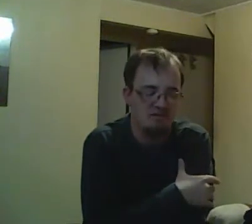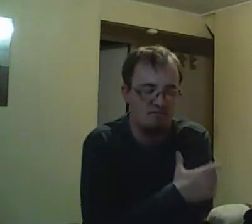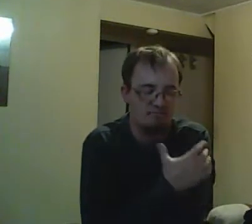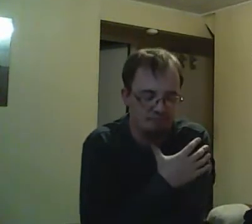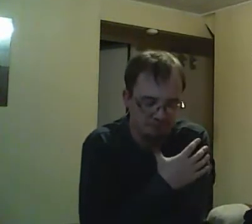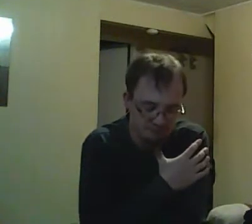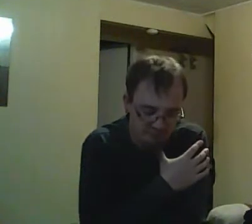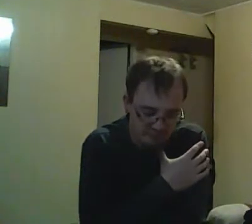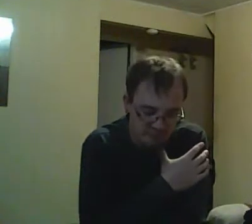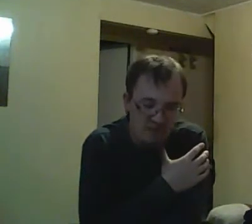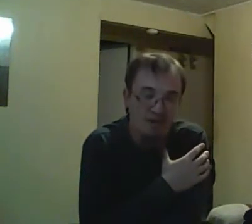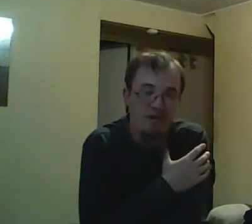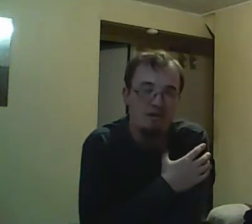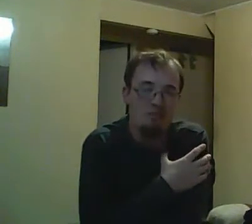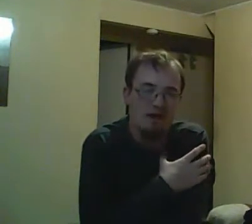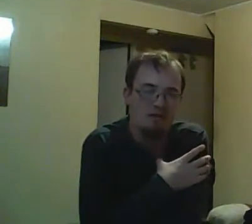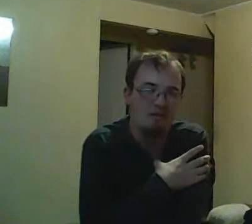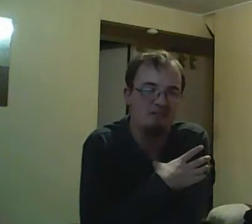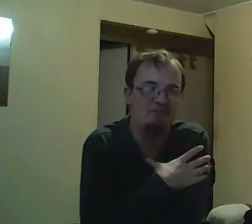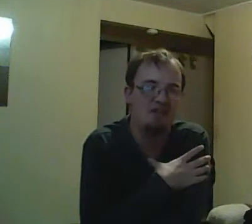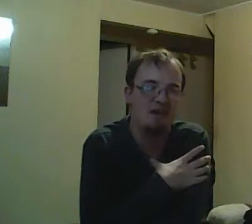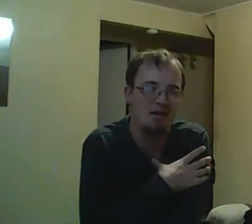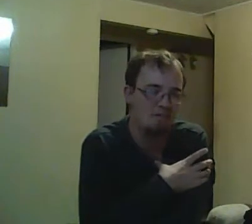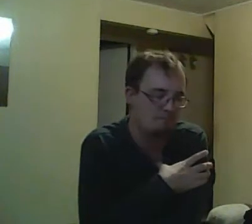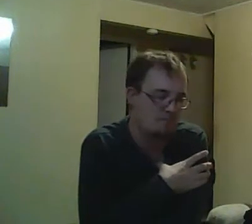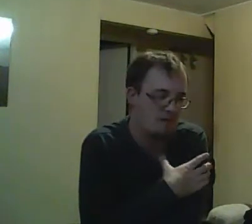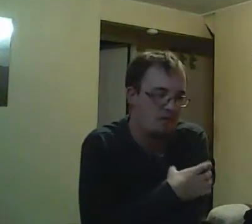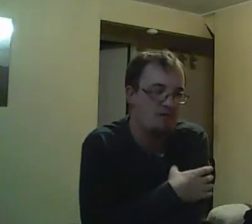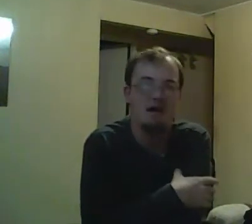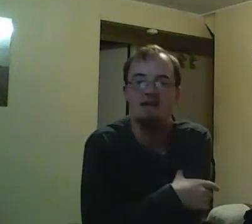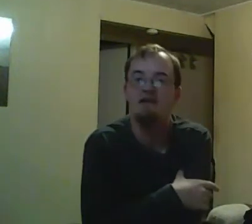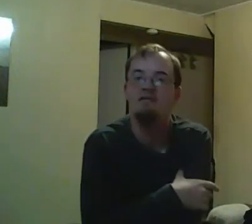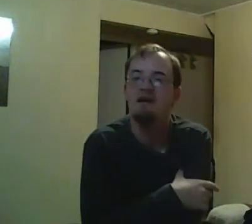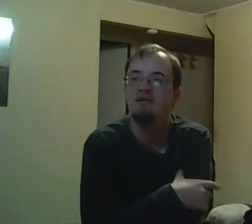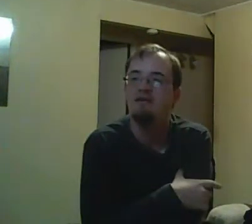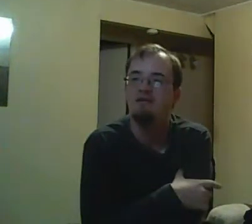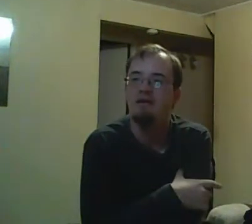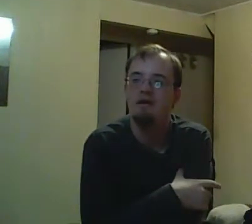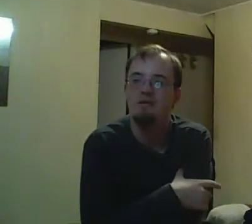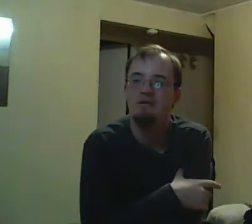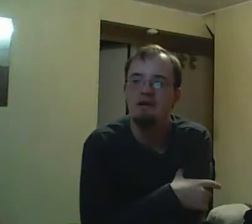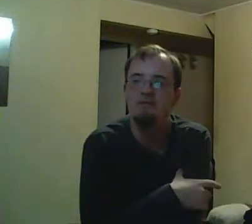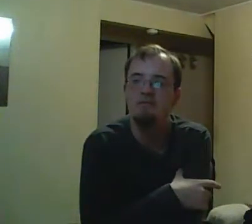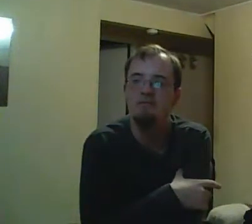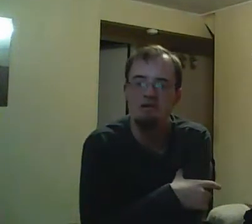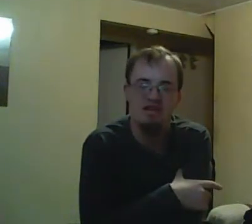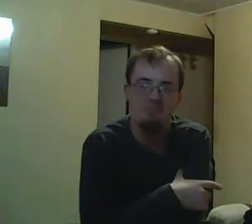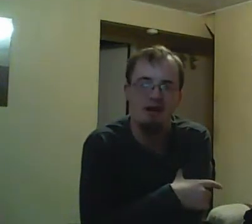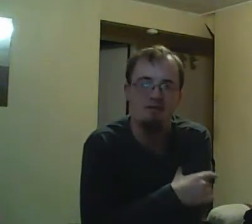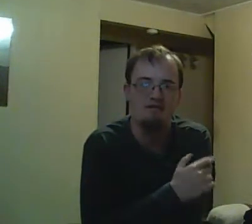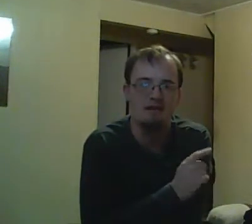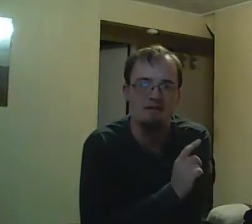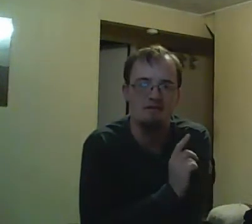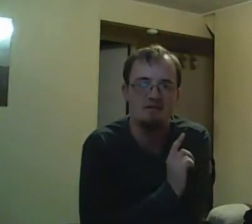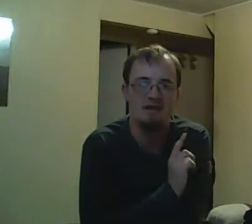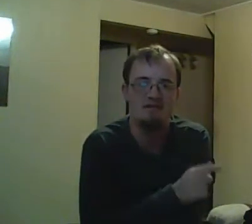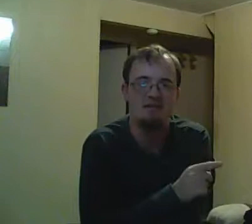look at his facial expressions is that he doesn't like the fact that he's being like this. It's like, what did I do